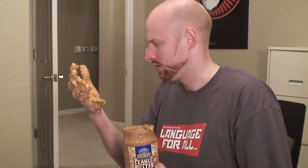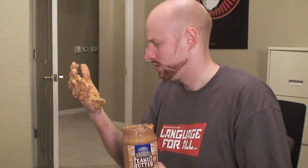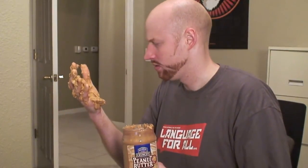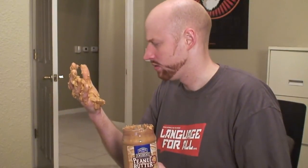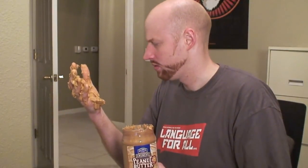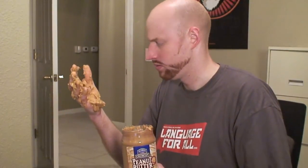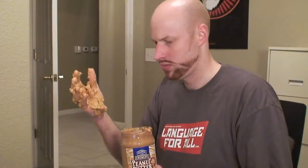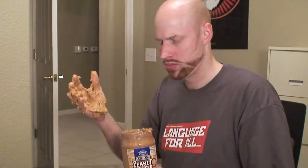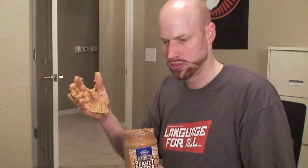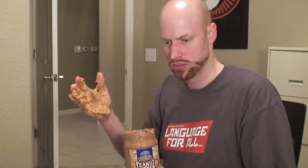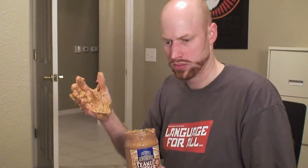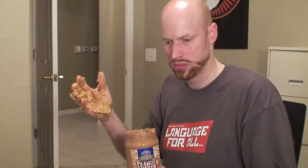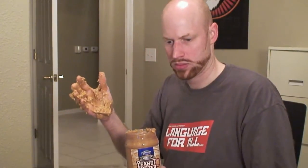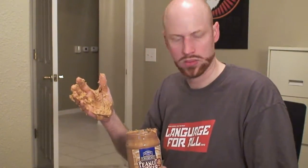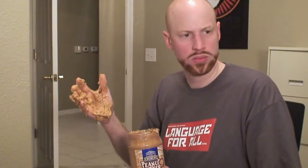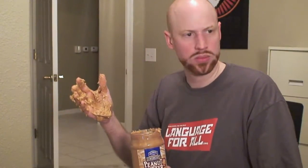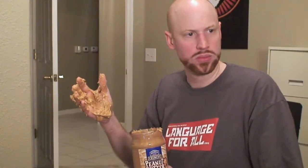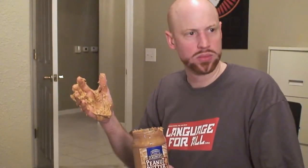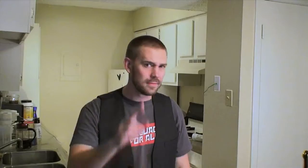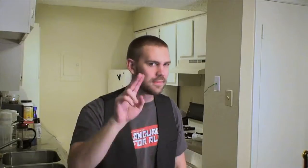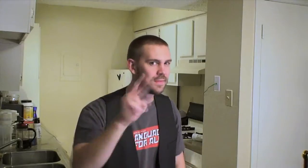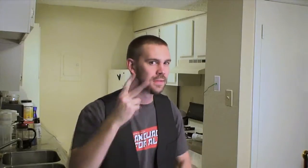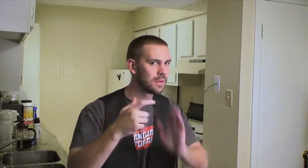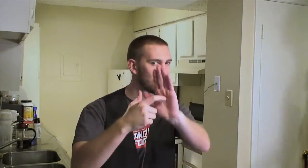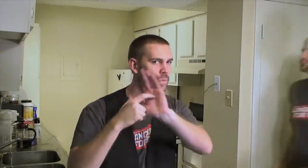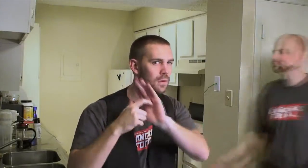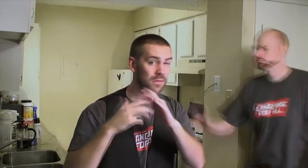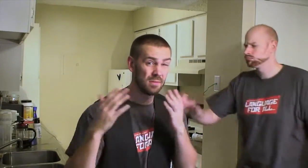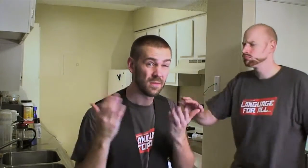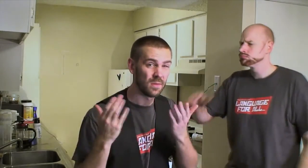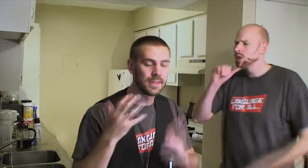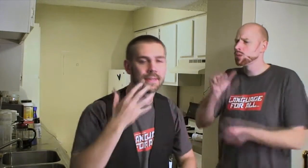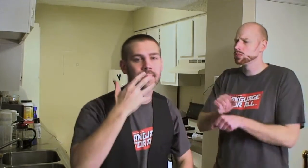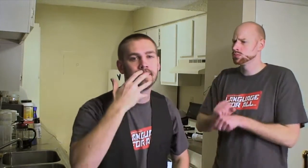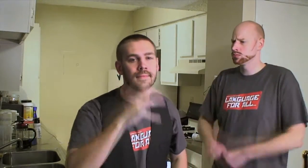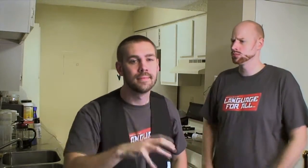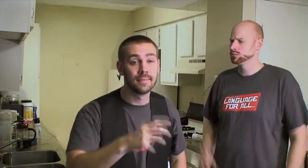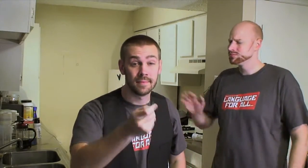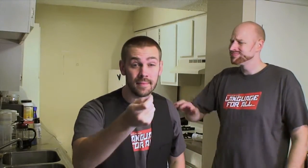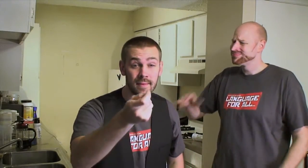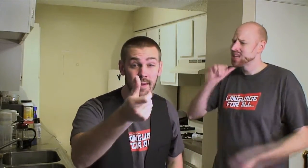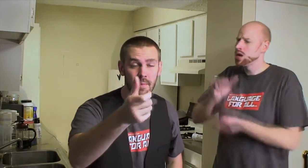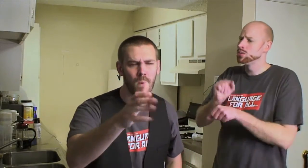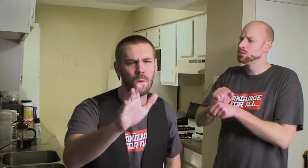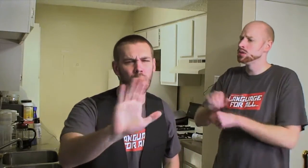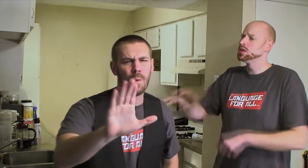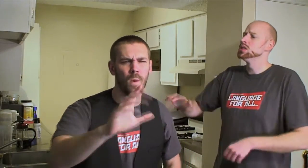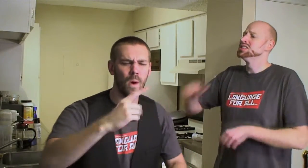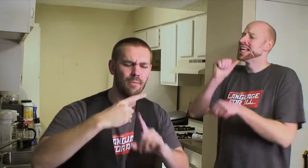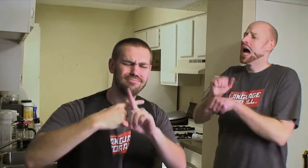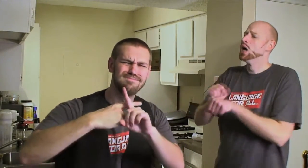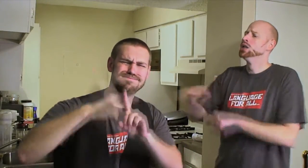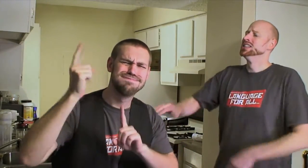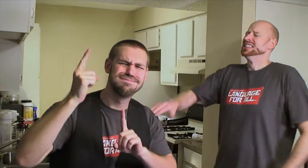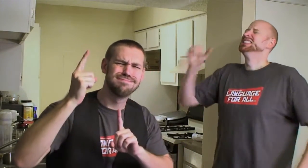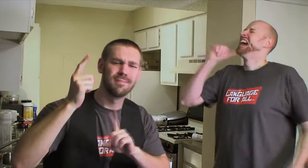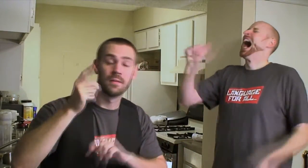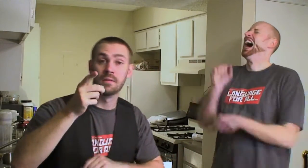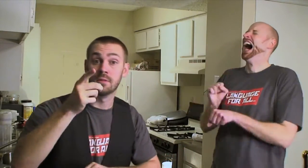And the second thing you would need is heat. It didn't work. And not just a little bit of heat, but an